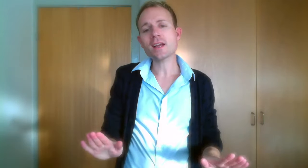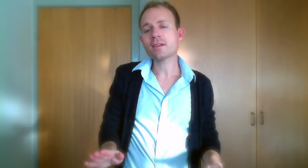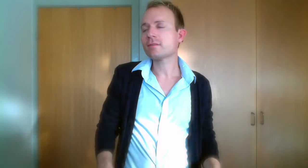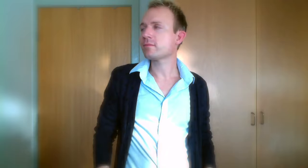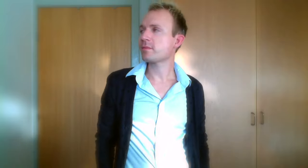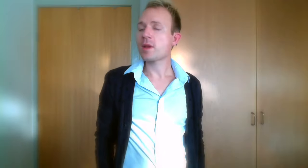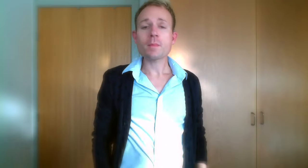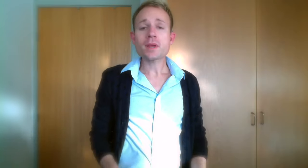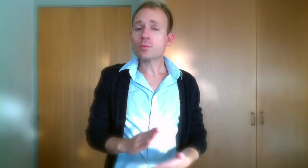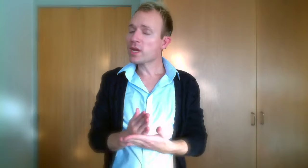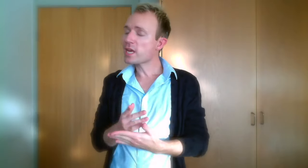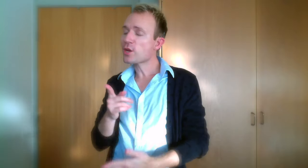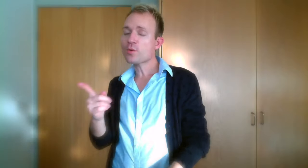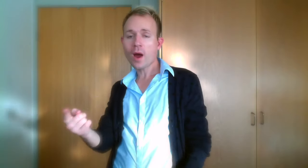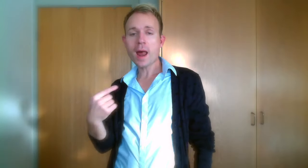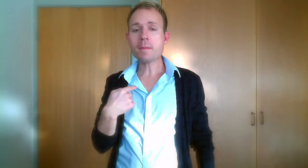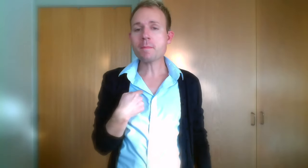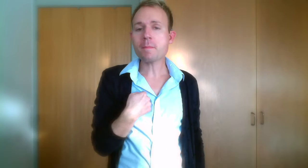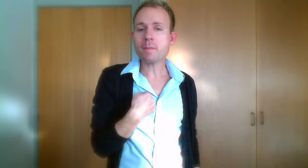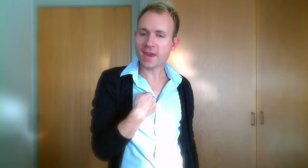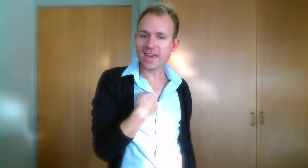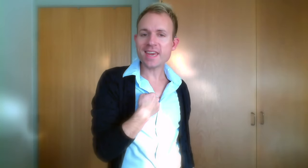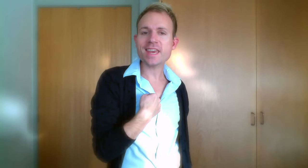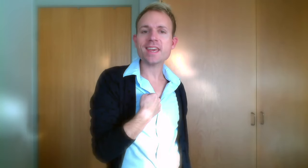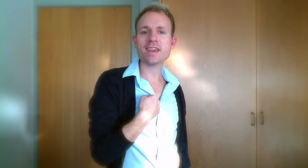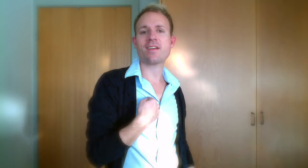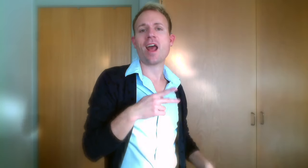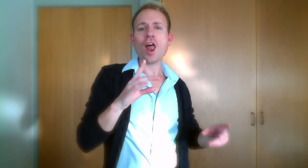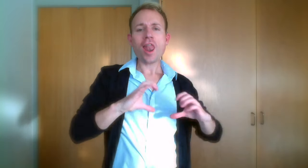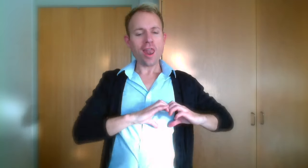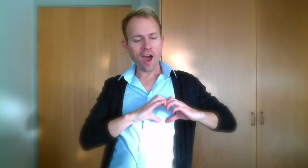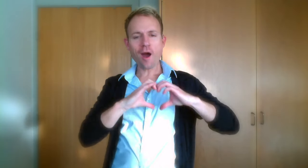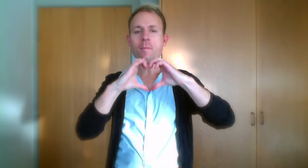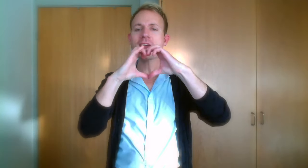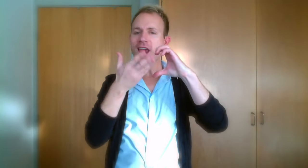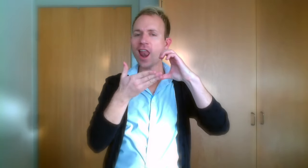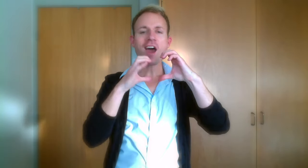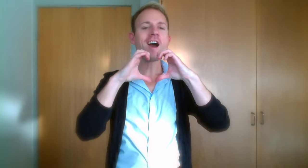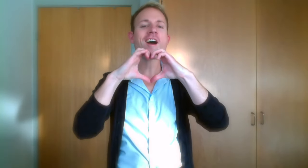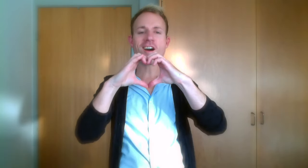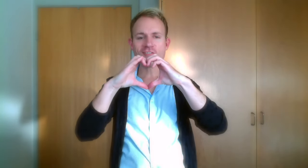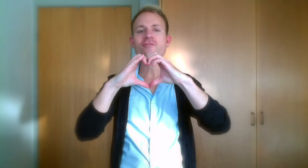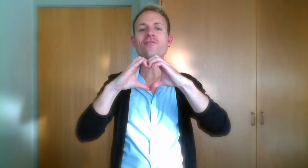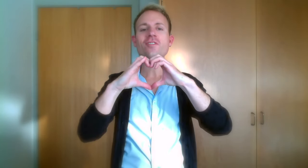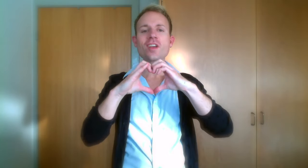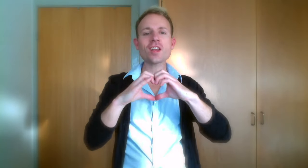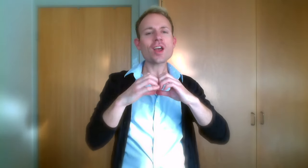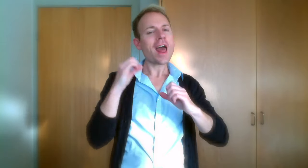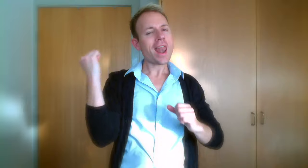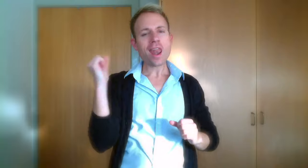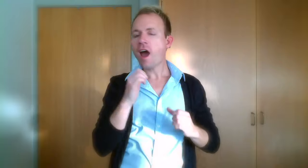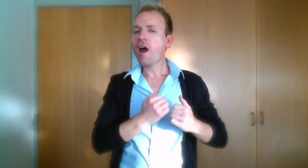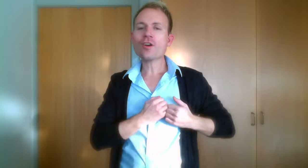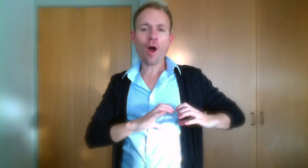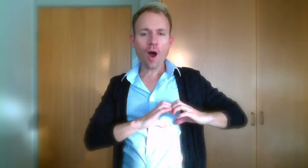Between you and me When I be in love, dare to let your